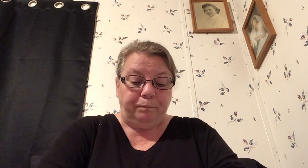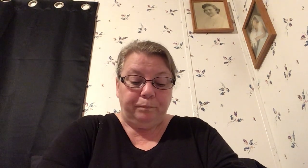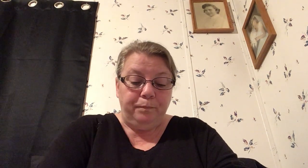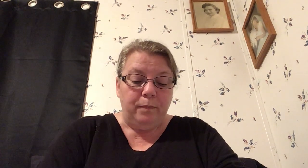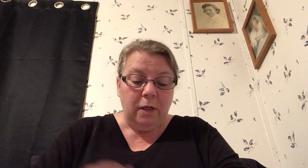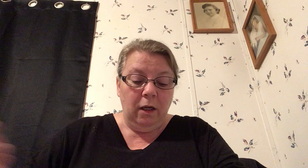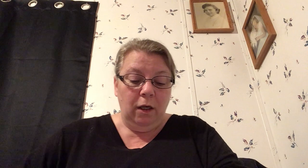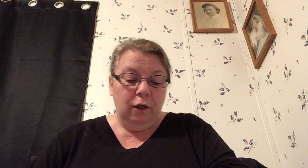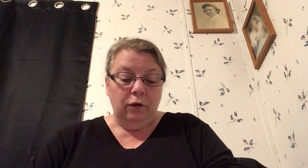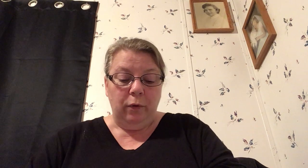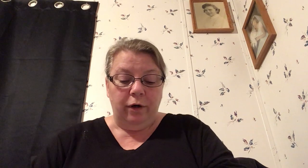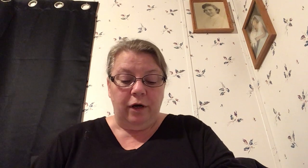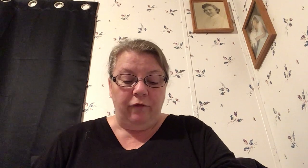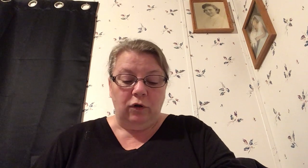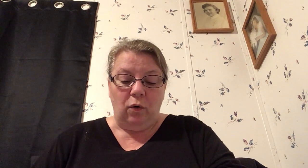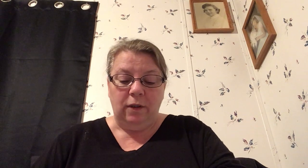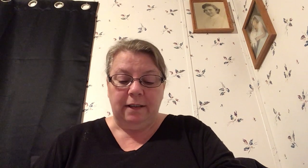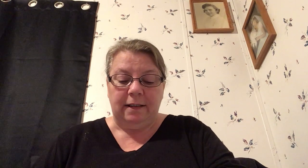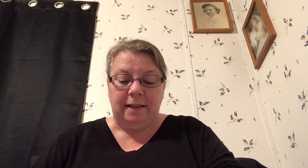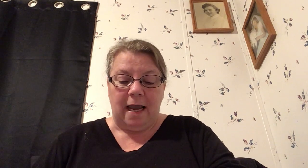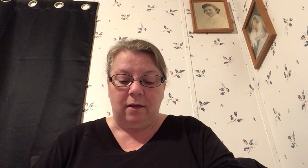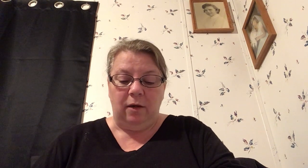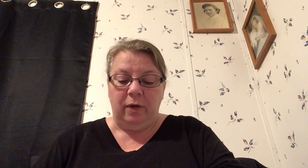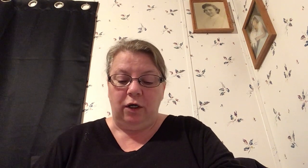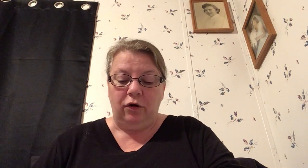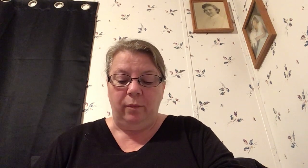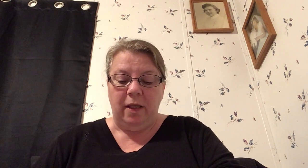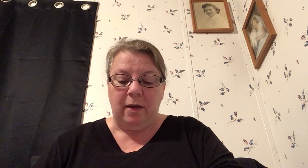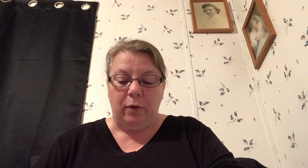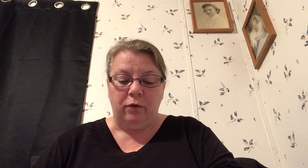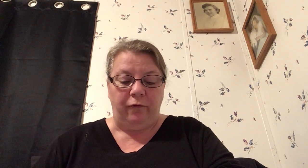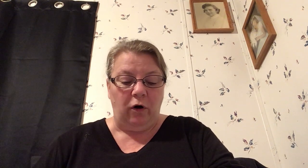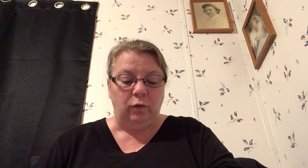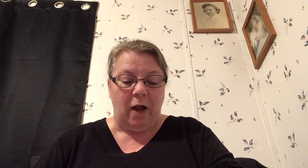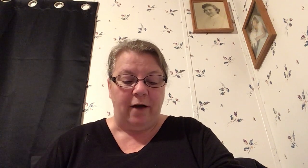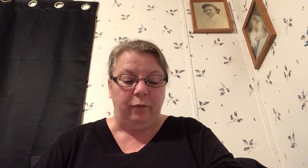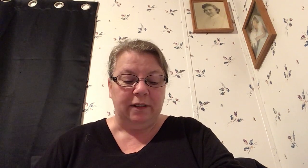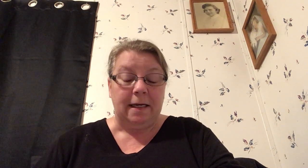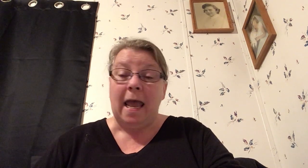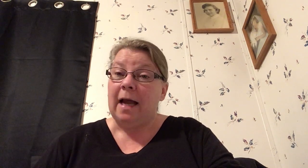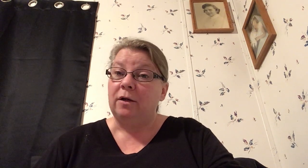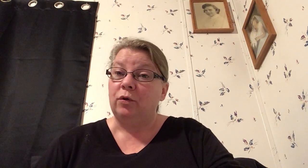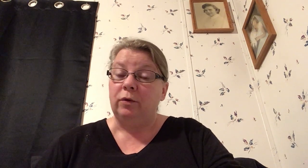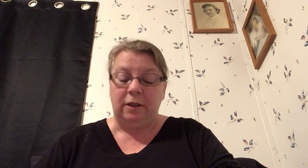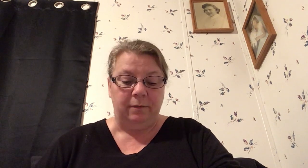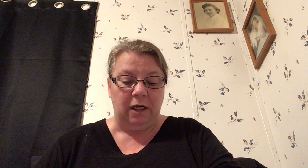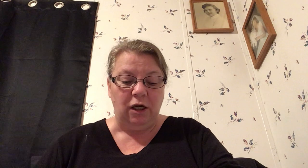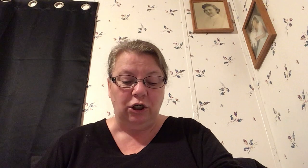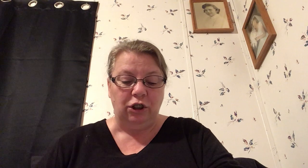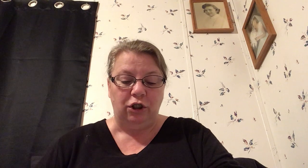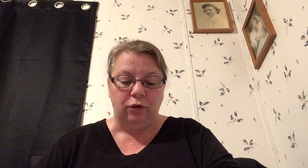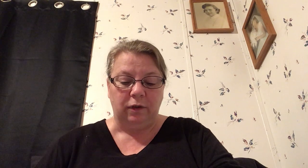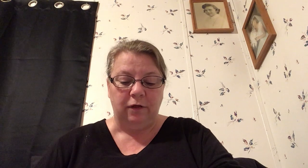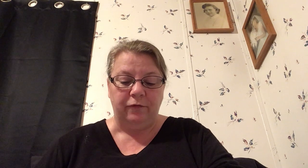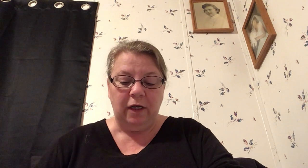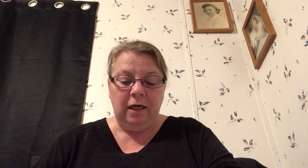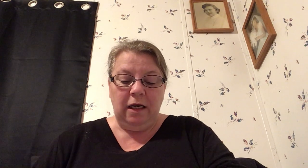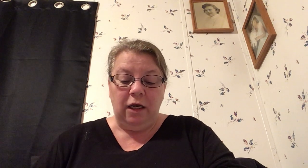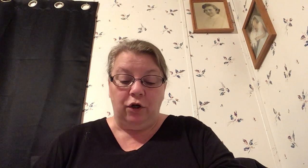so we are never told this exactly but it could be that Potiphar's wife was an actual temptation to Joseph it